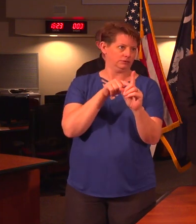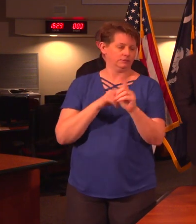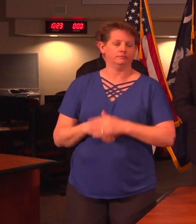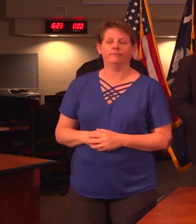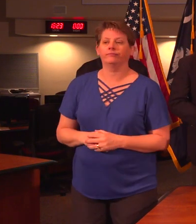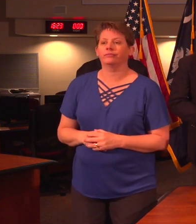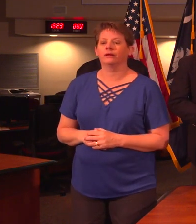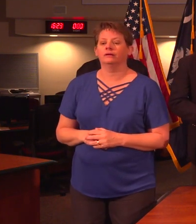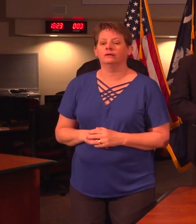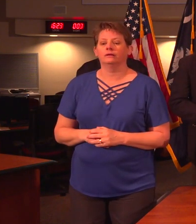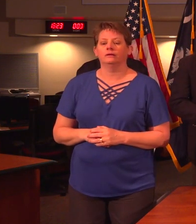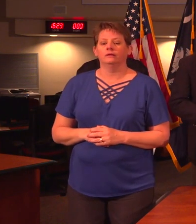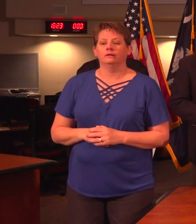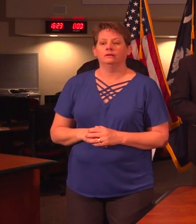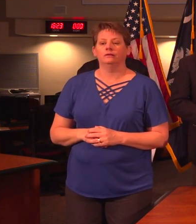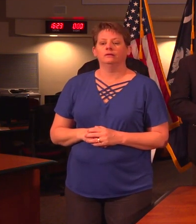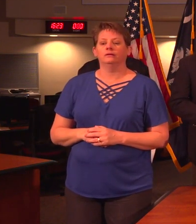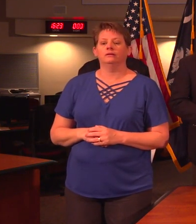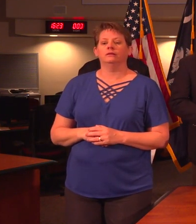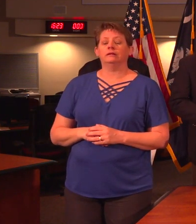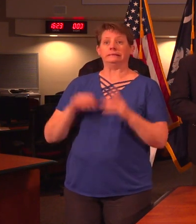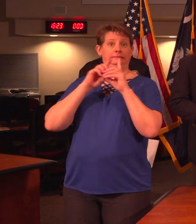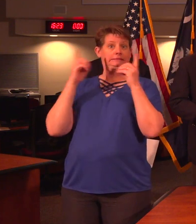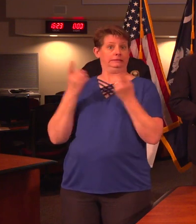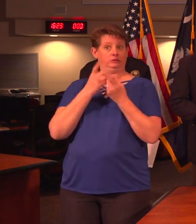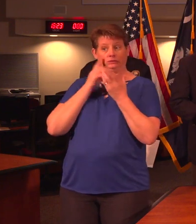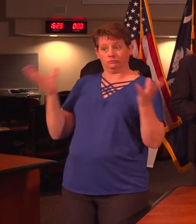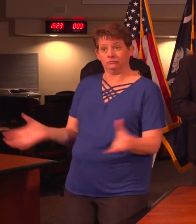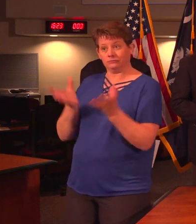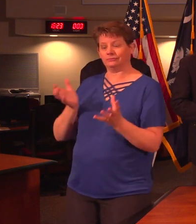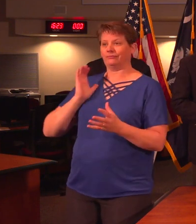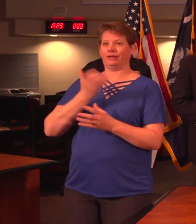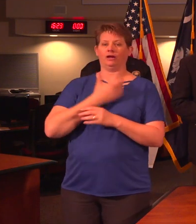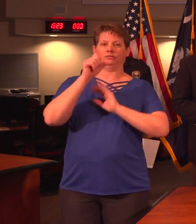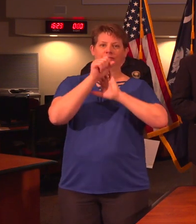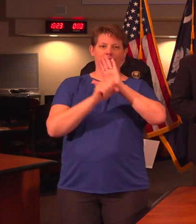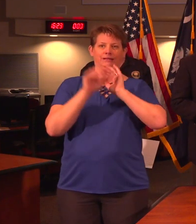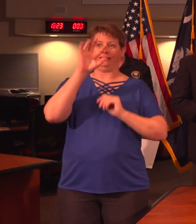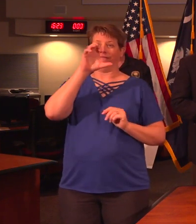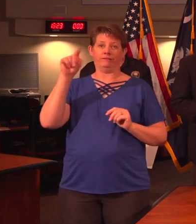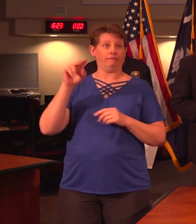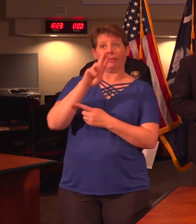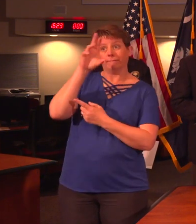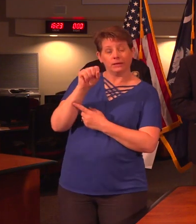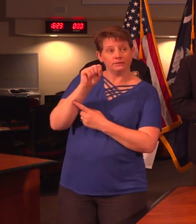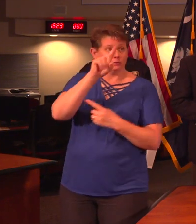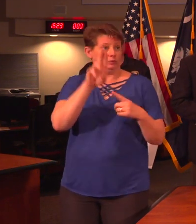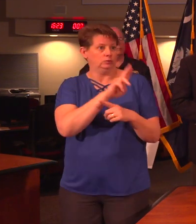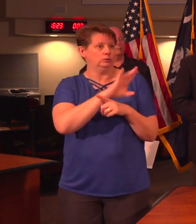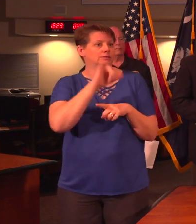encouraging districts to utilize our state fleet of about 6,000 buses to drop off